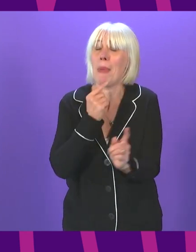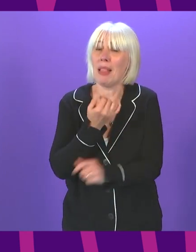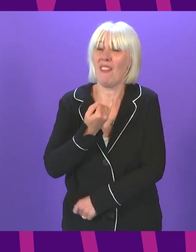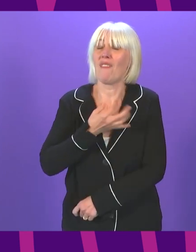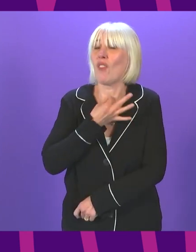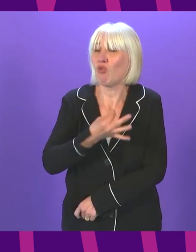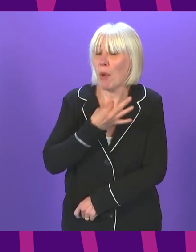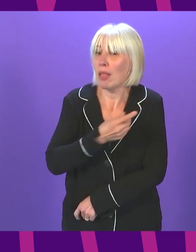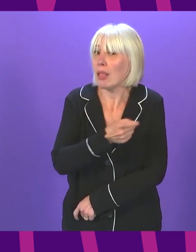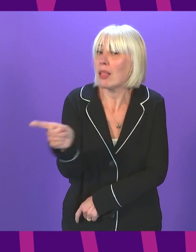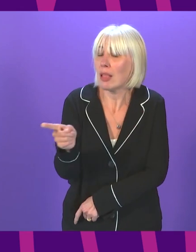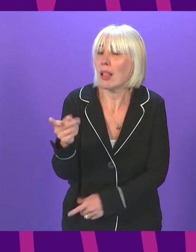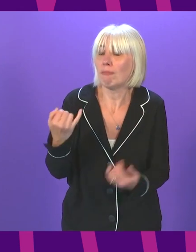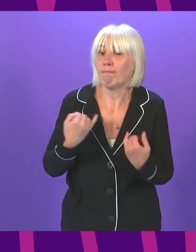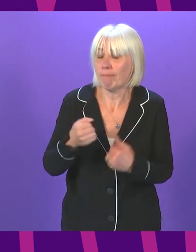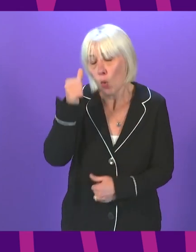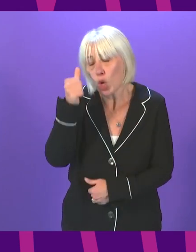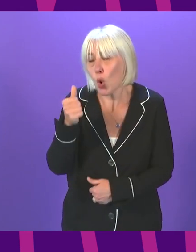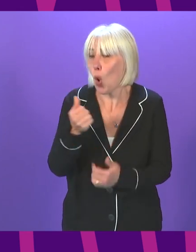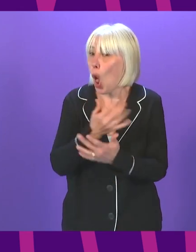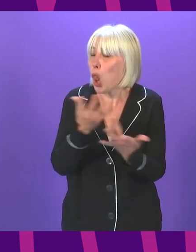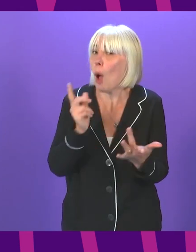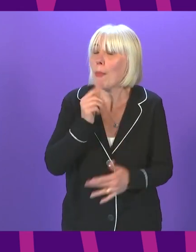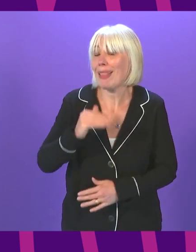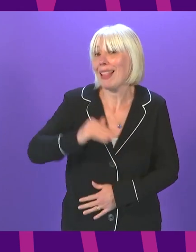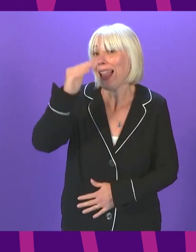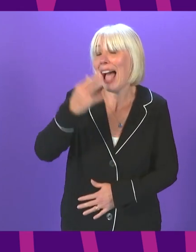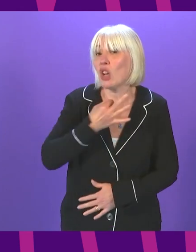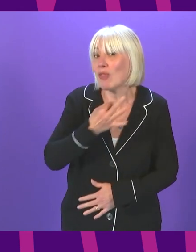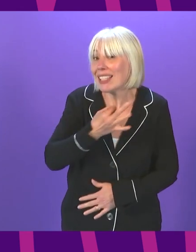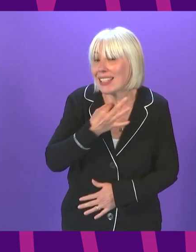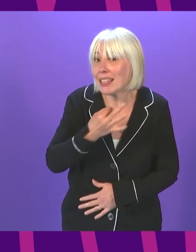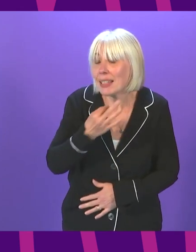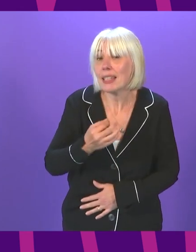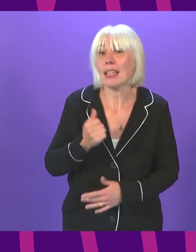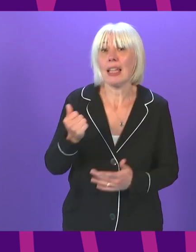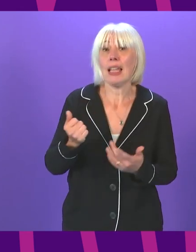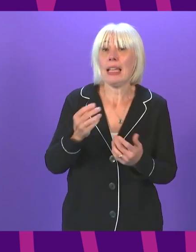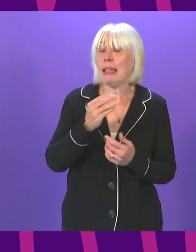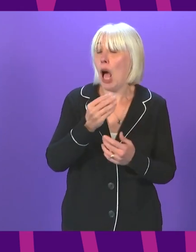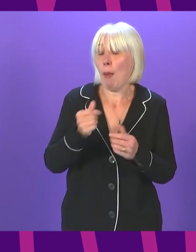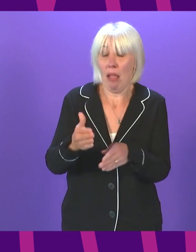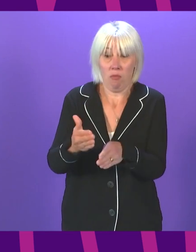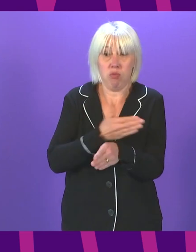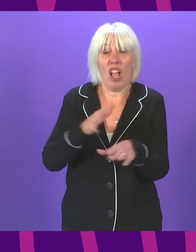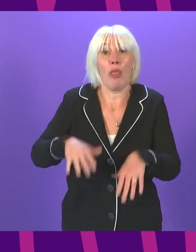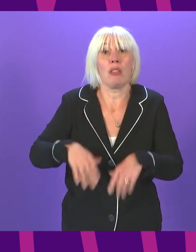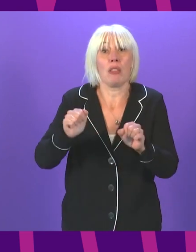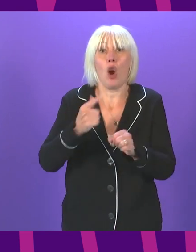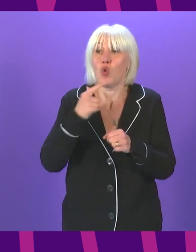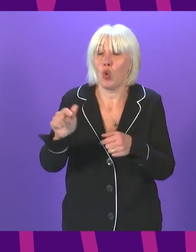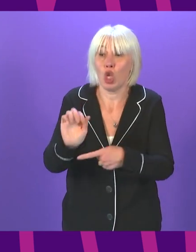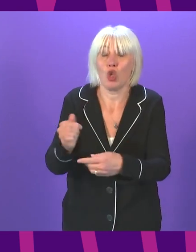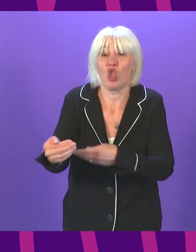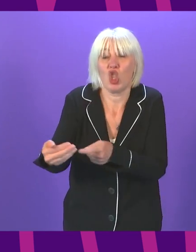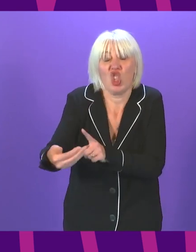We know that there are many of the people at highest risk, including many of those who were advised to shield at the start of the pandemic, who are